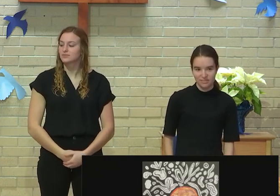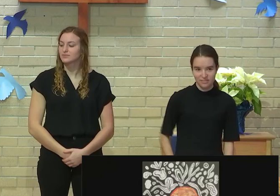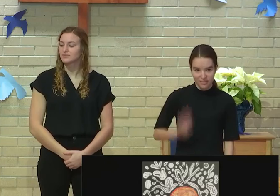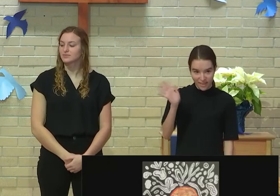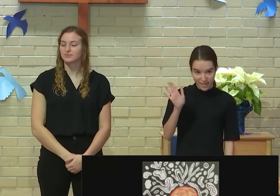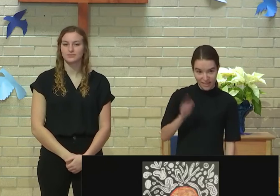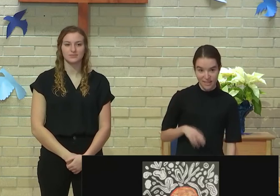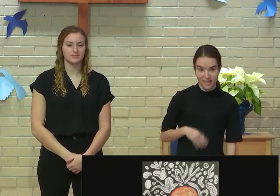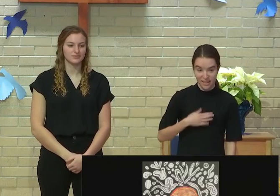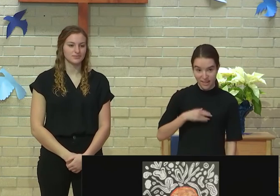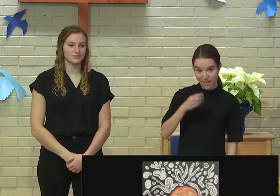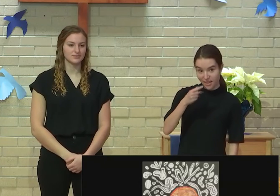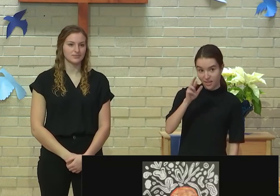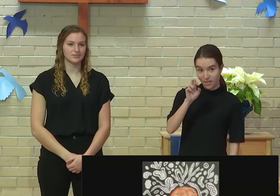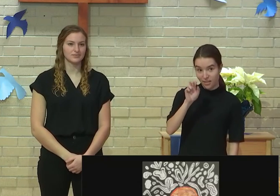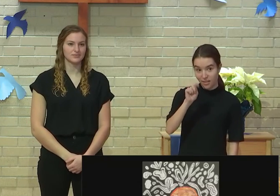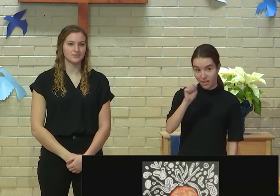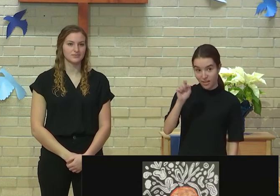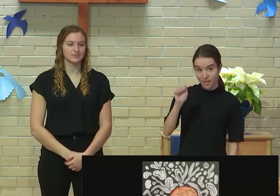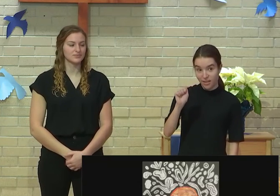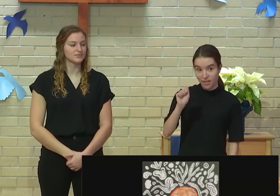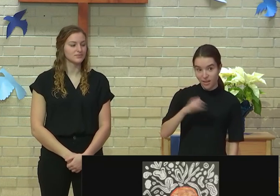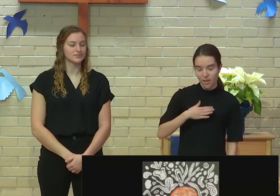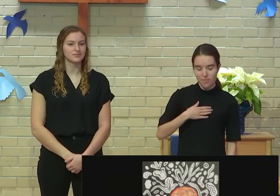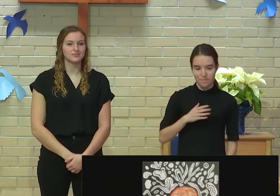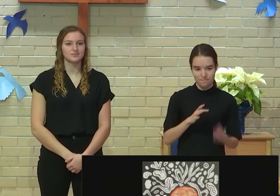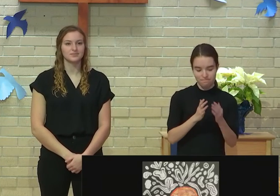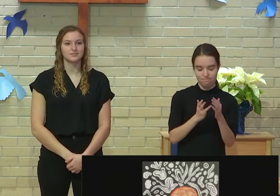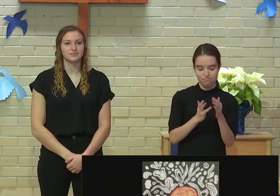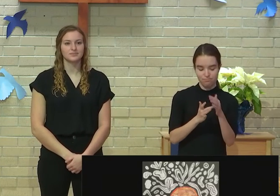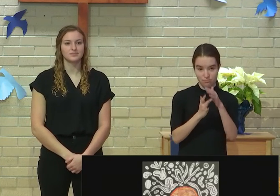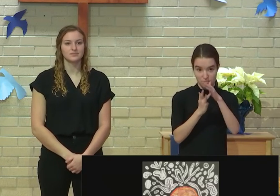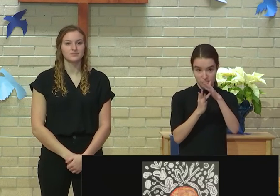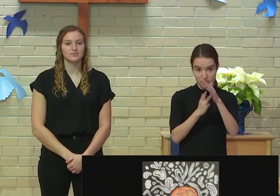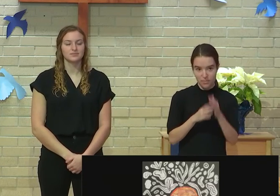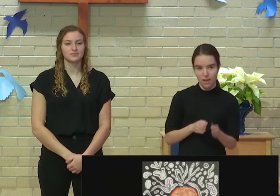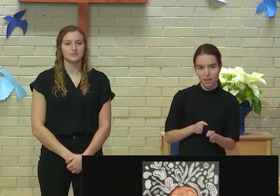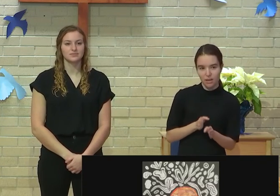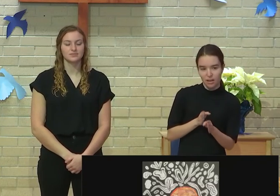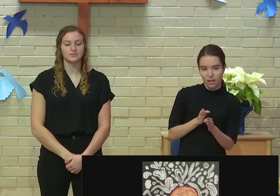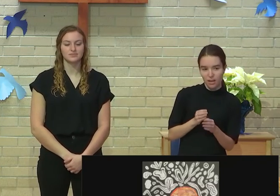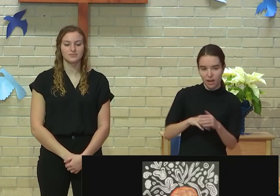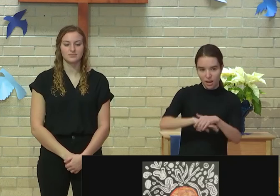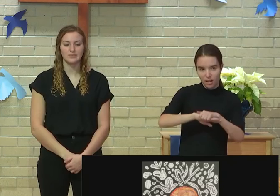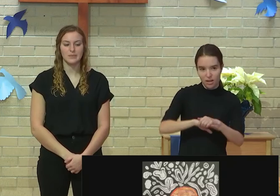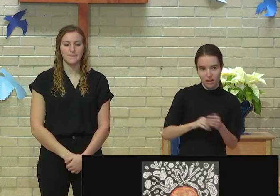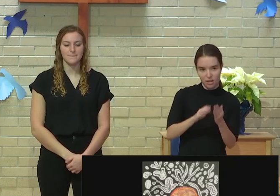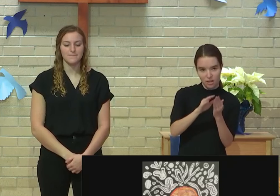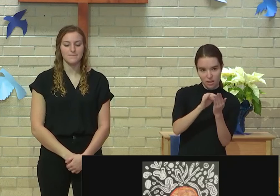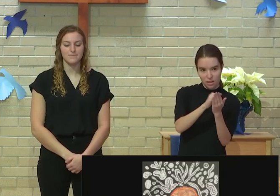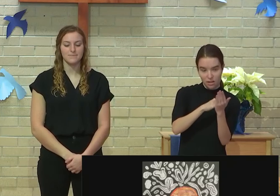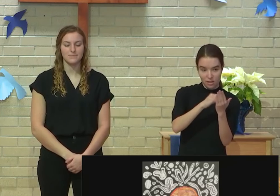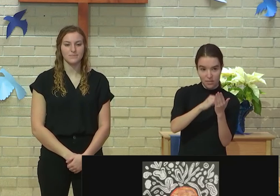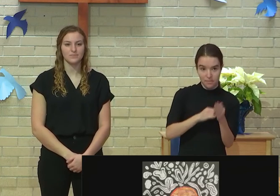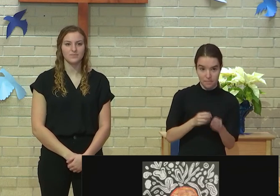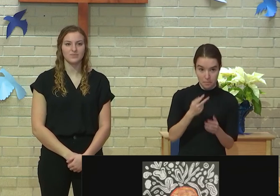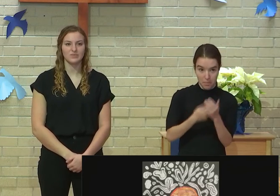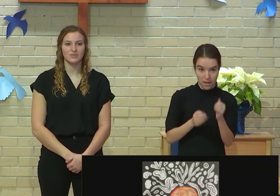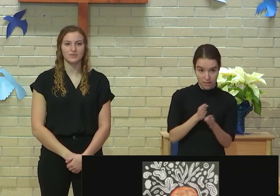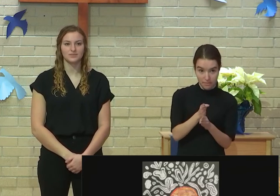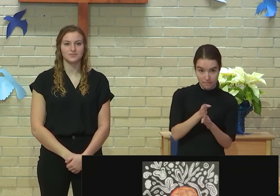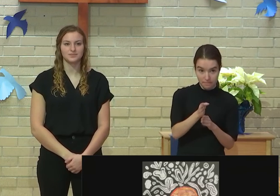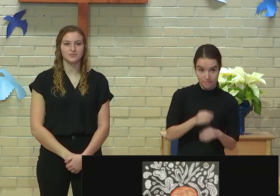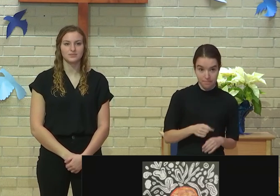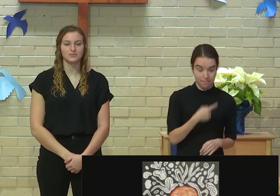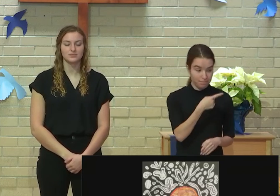Hi, so I'm Greta. I'm a junior English and art double major. And this first piece is called Self-Portrait of a